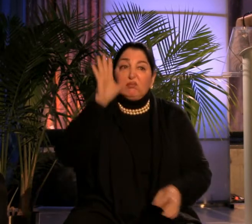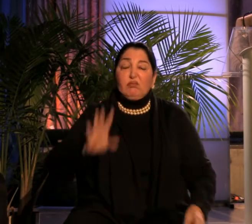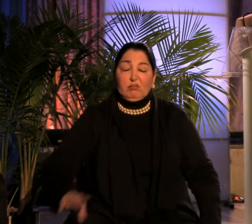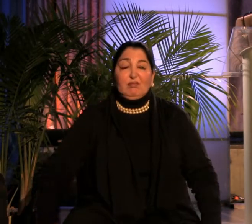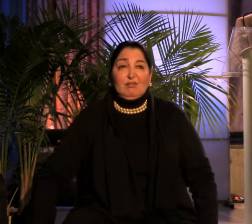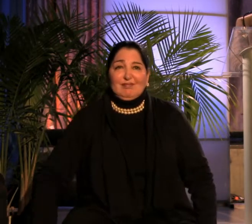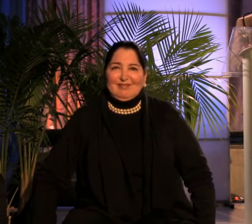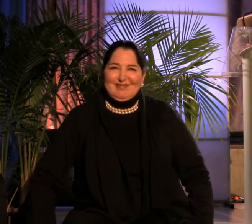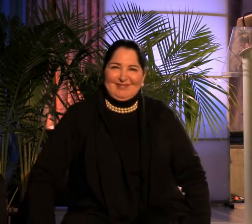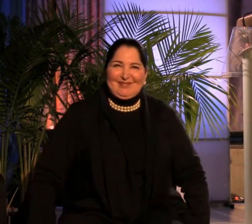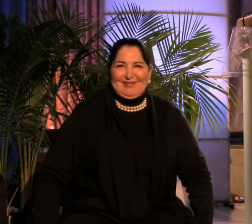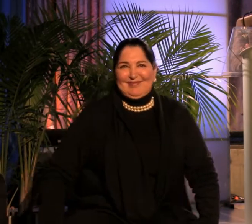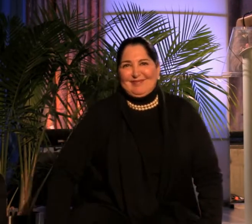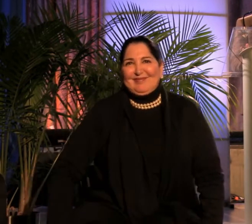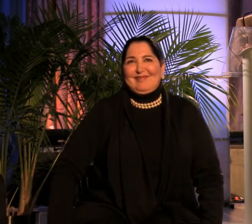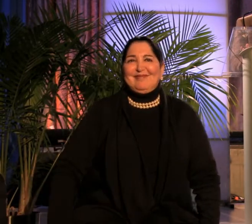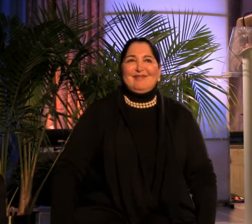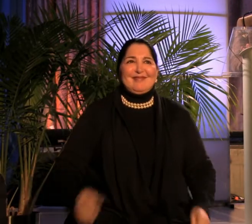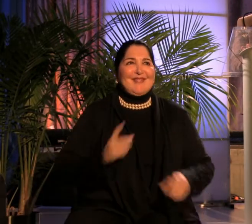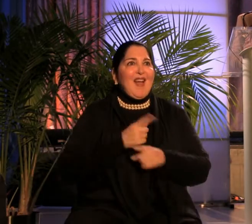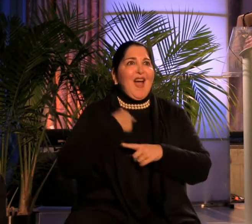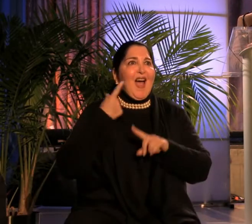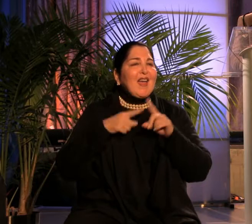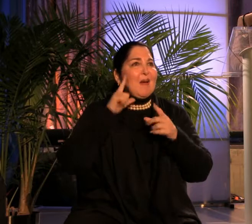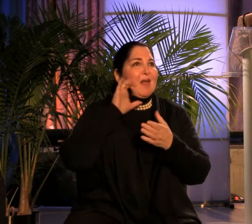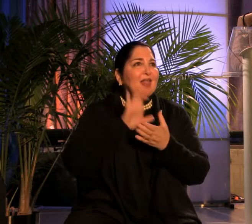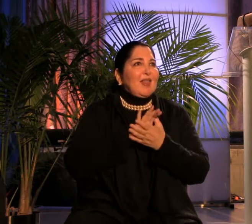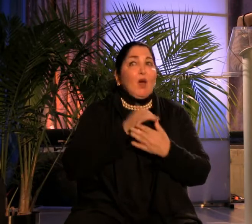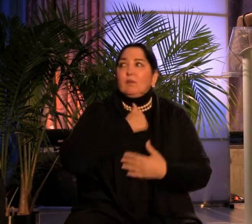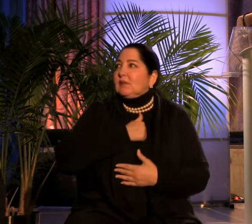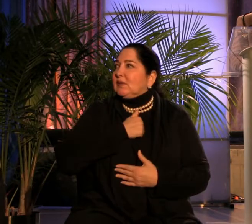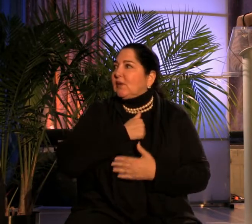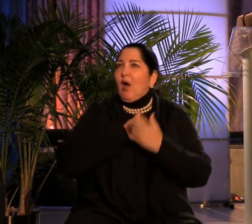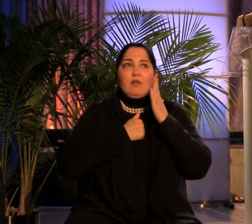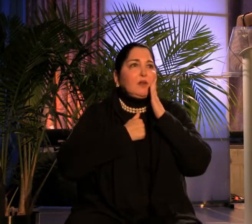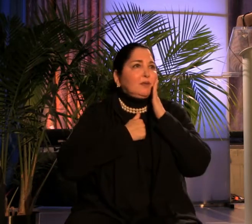Yeah. I mean, I cannot believe. Sorry, Nanea.